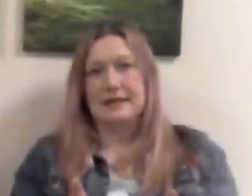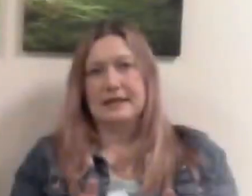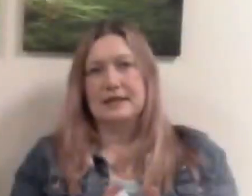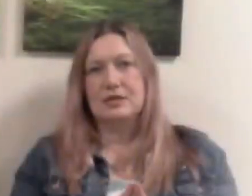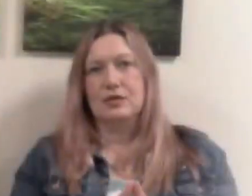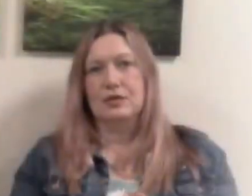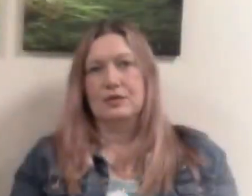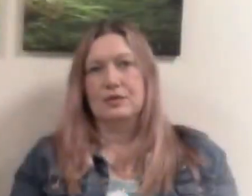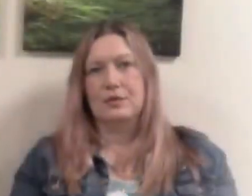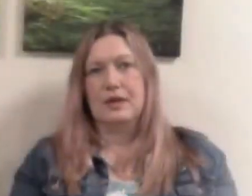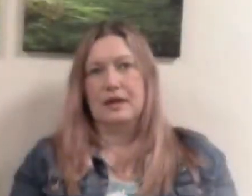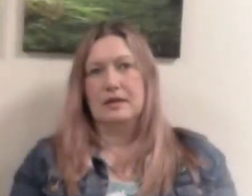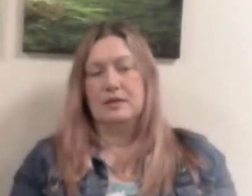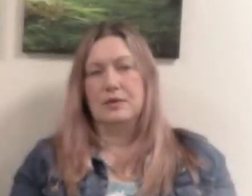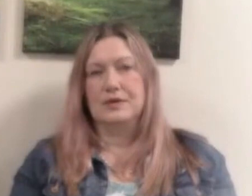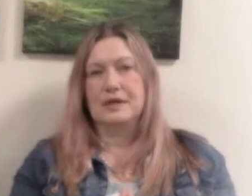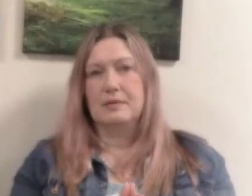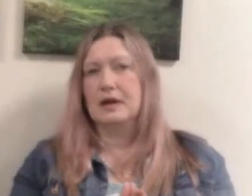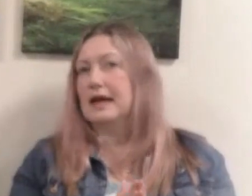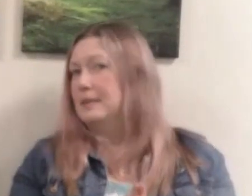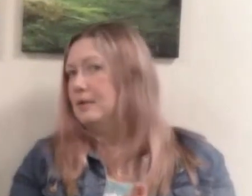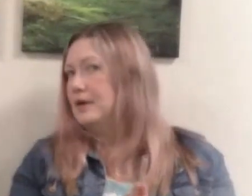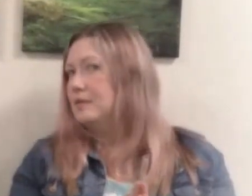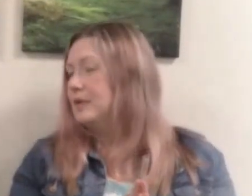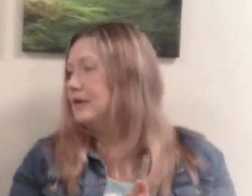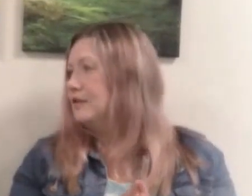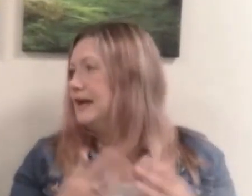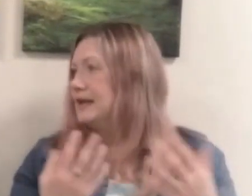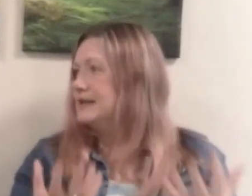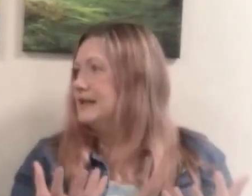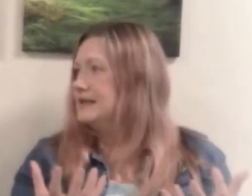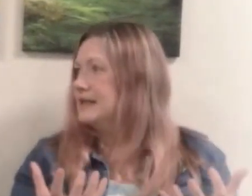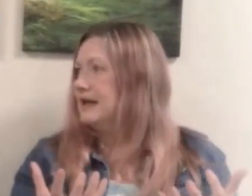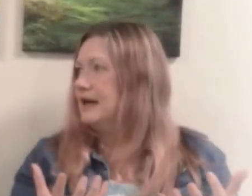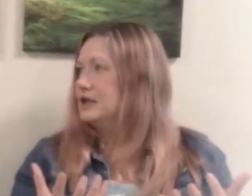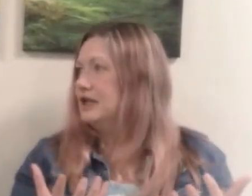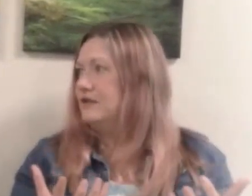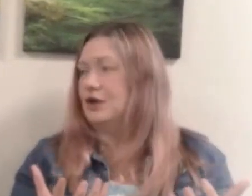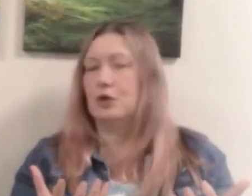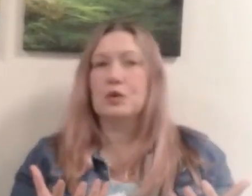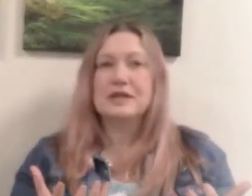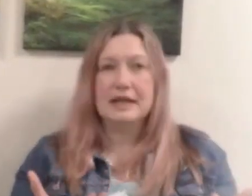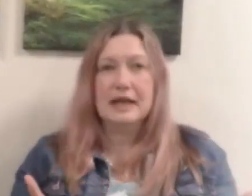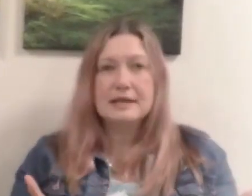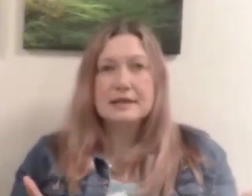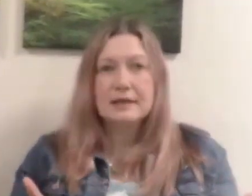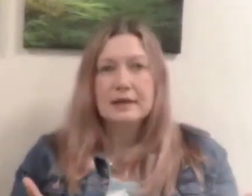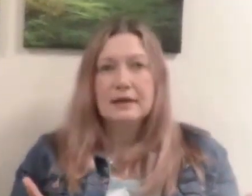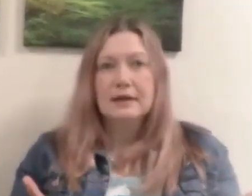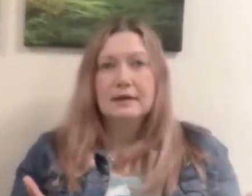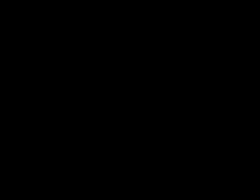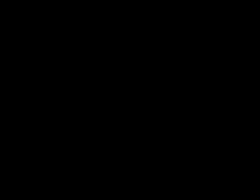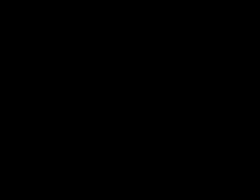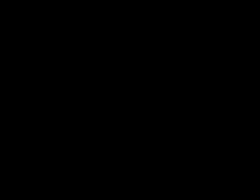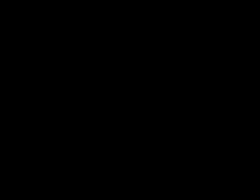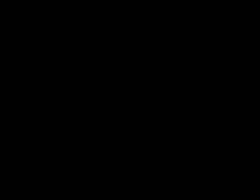sins or the the ones that the monk came up with but the reality is actually if you don't know what sin is yeah that's kind of all